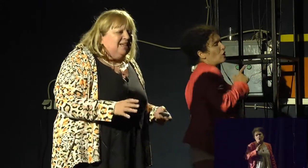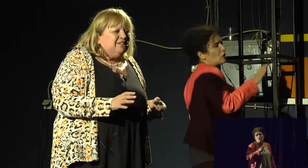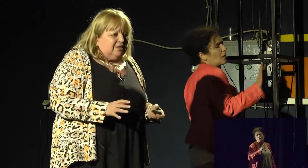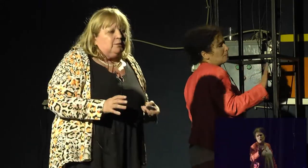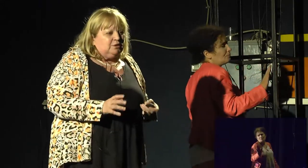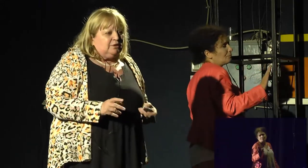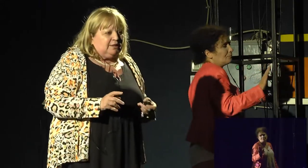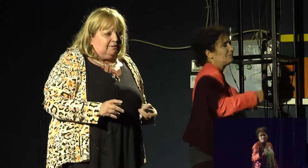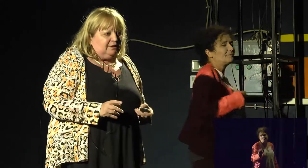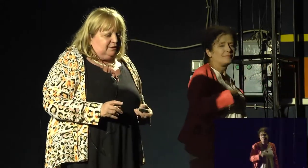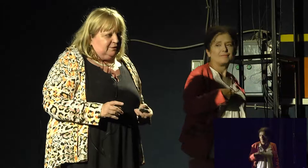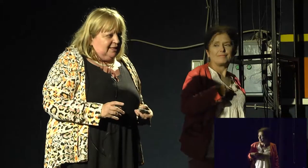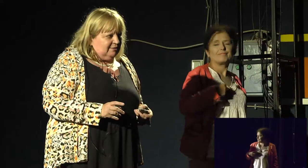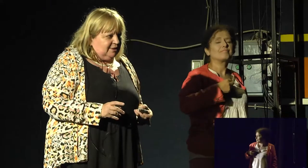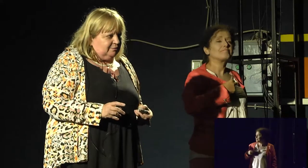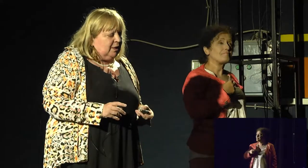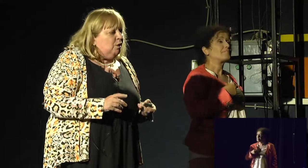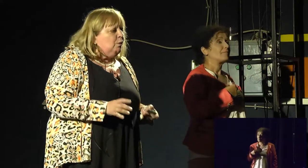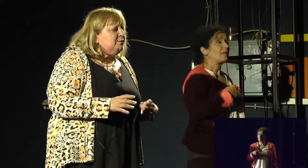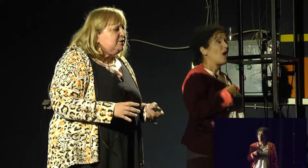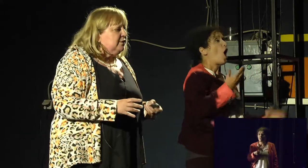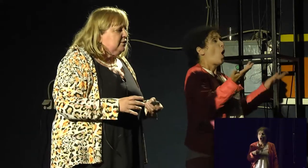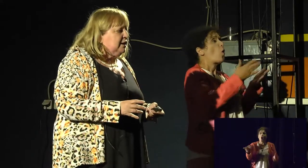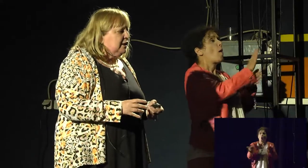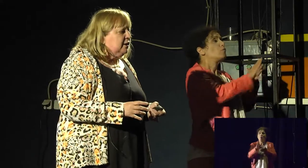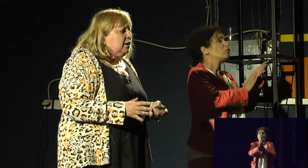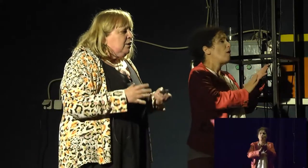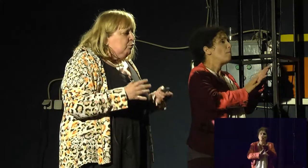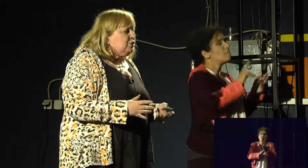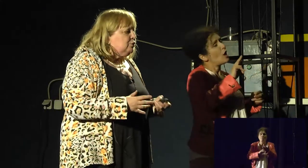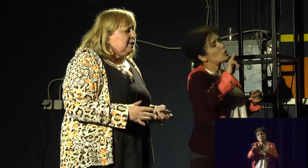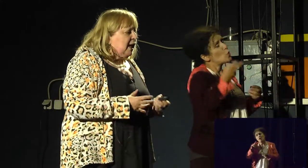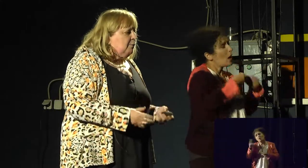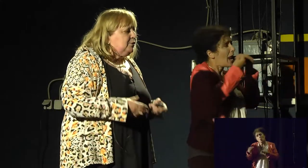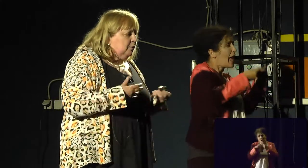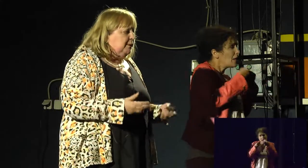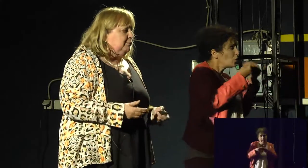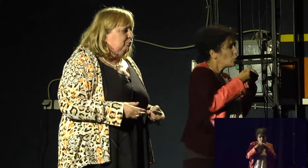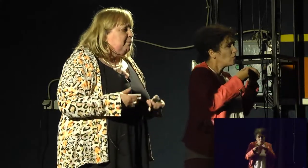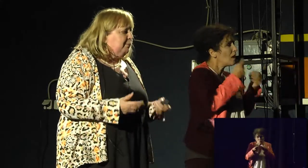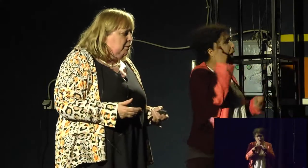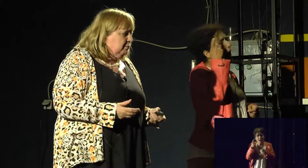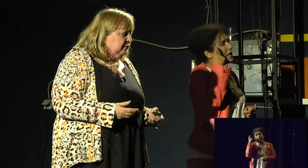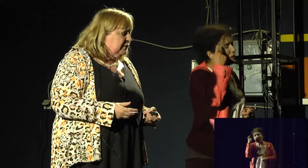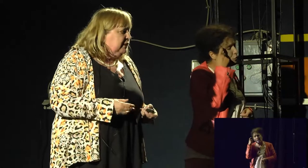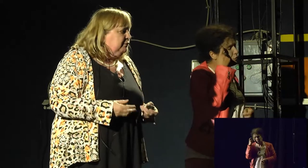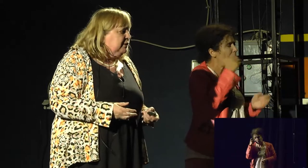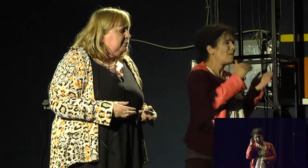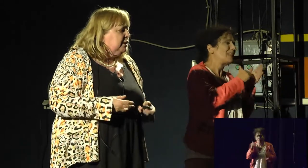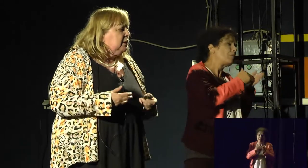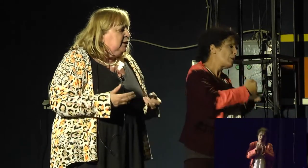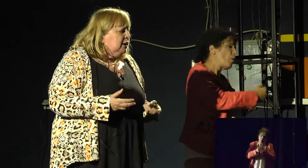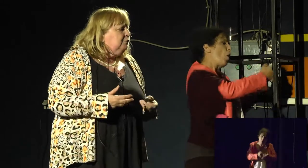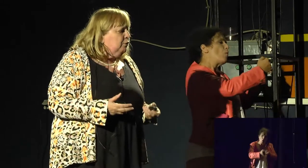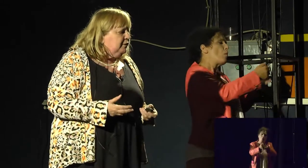It's really time we start having a different narrative, where we start thinking we should help young people to empowerment and